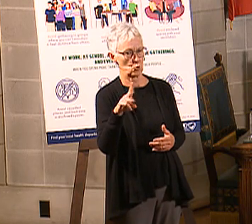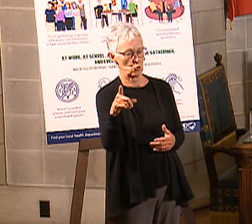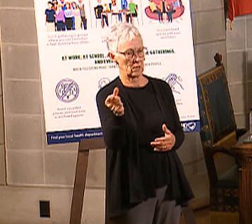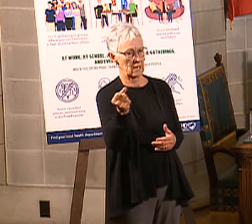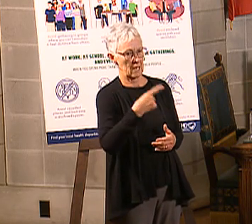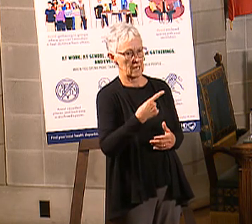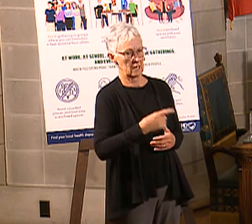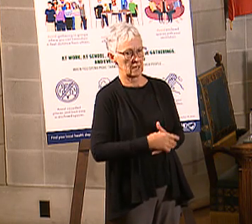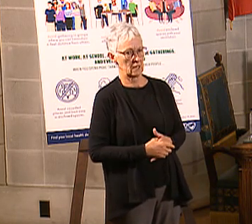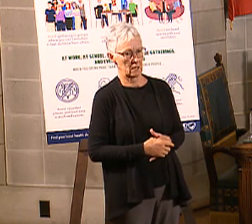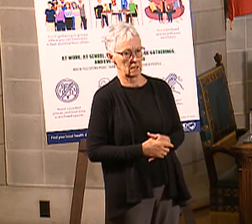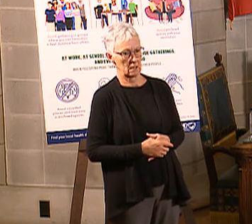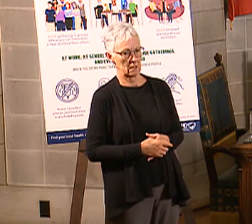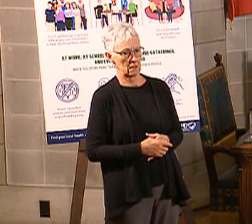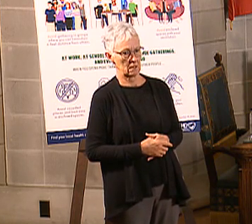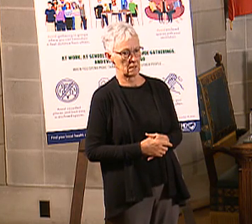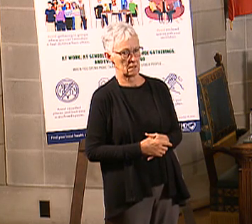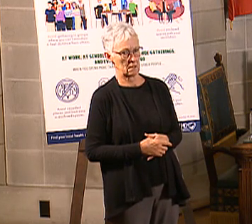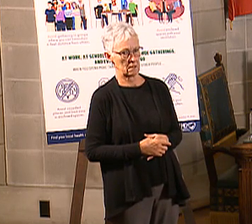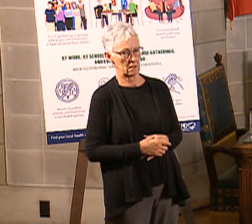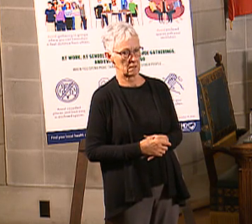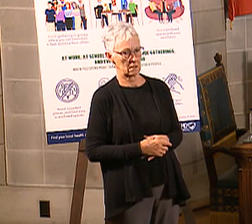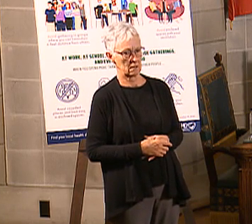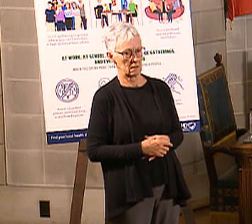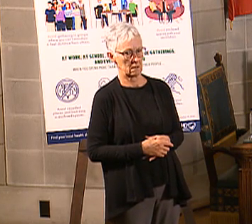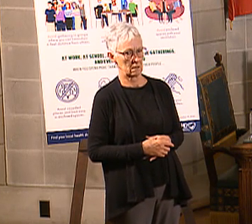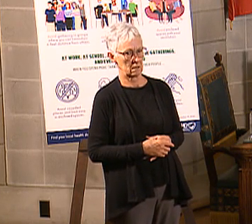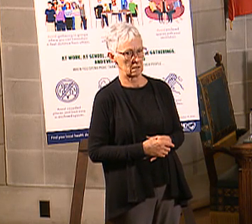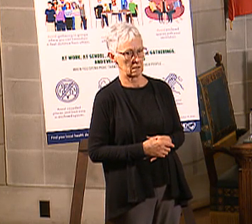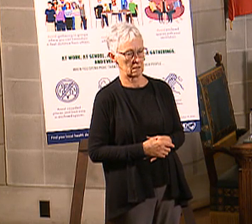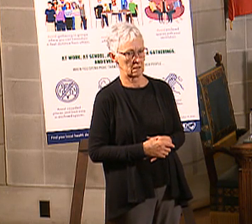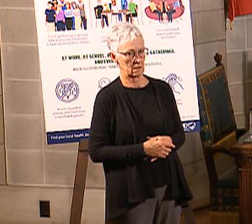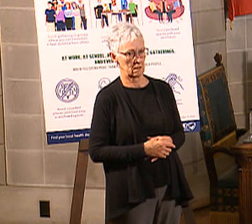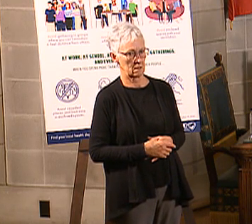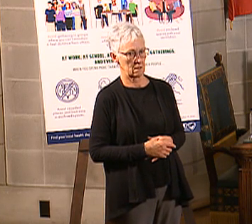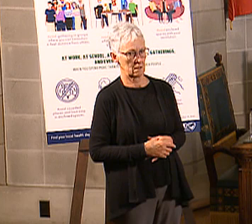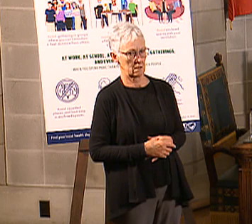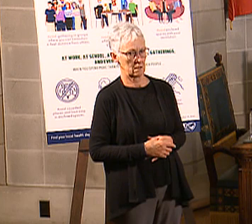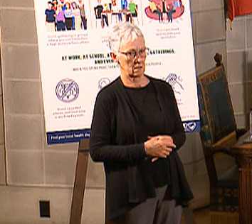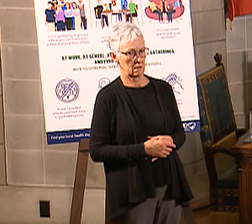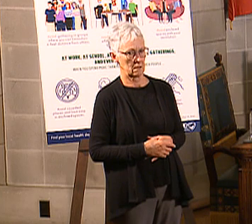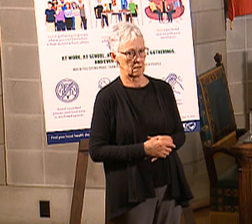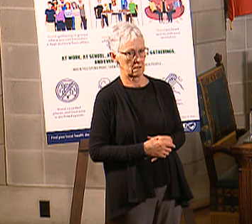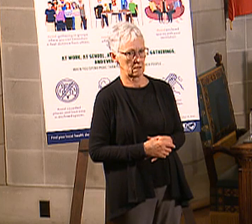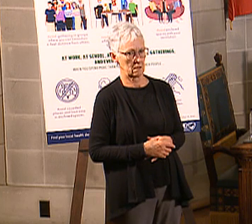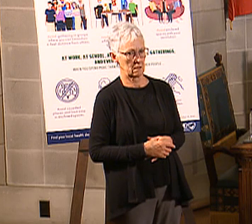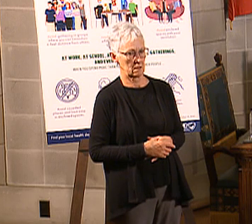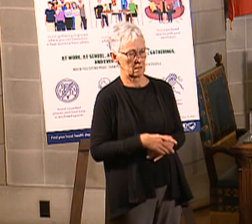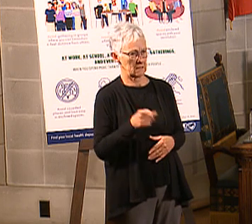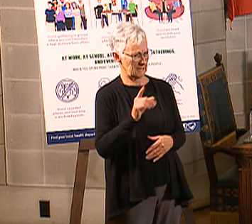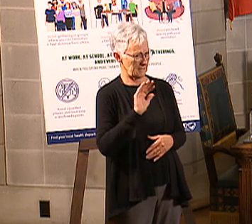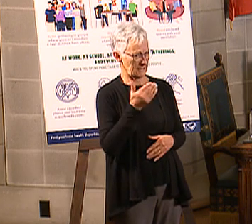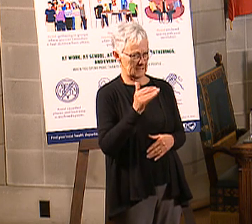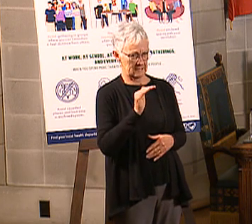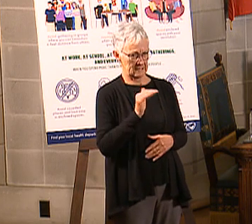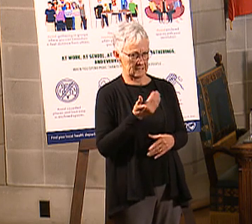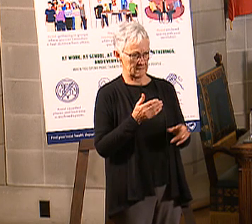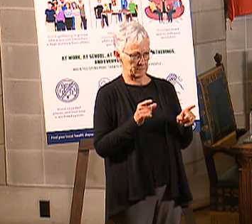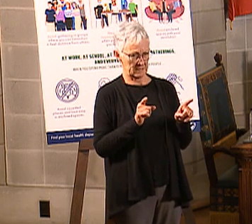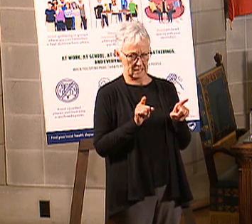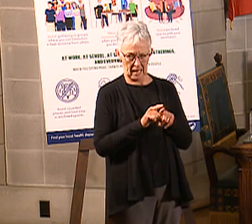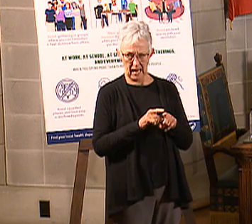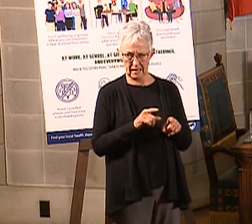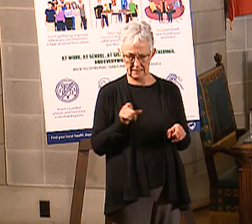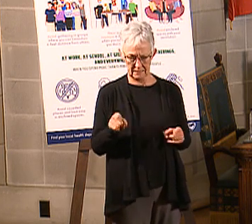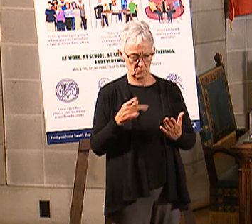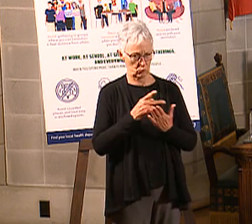you know, why doesn't this create more groups for people that are already busy, you know, and may not have time to do all these paperwork and